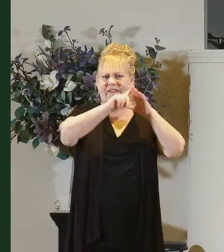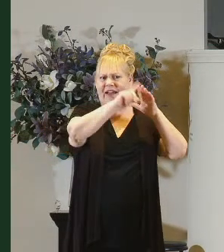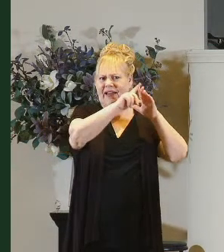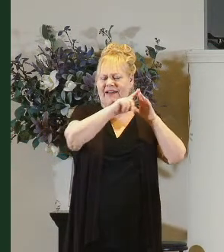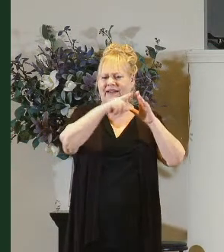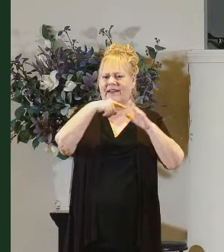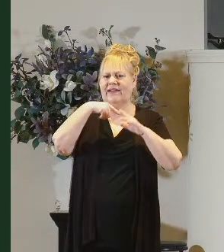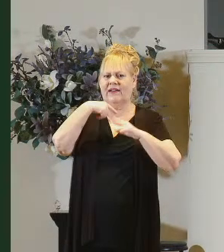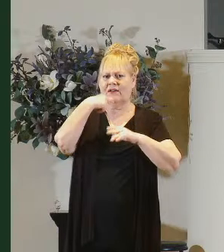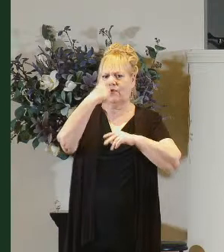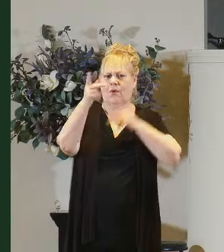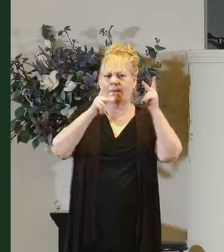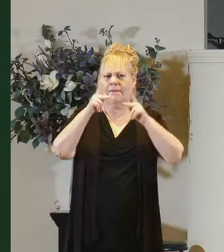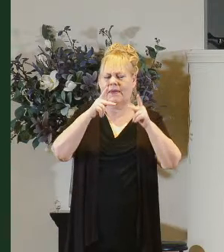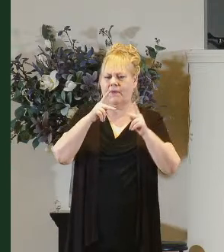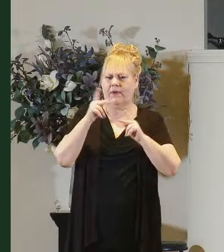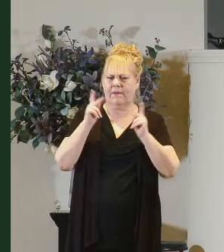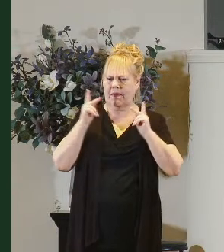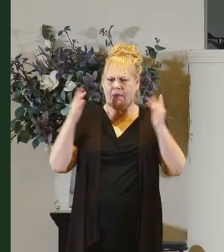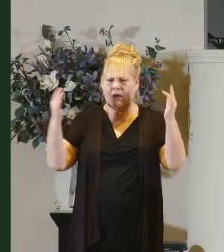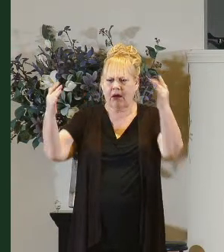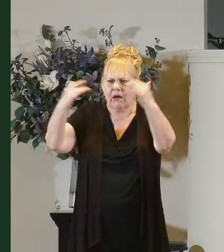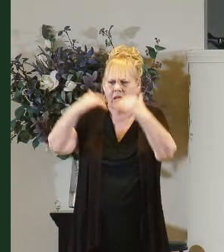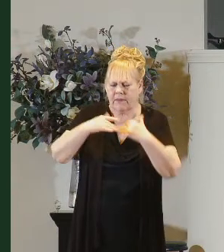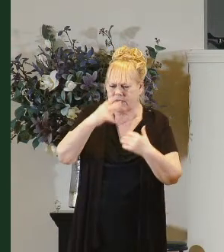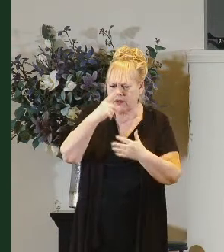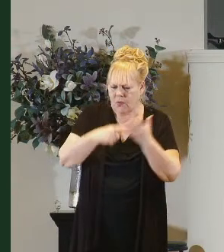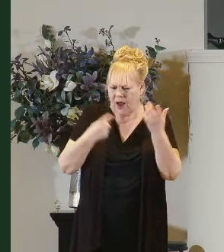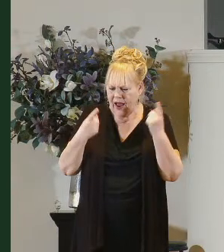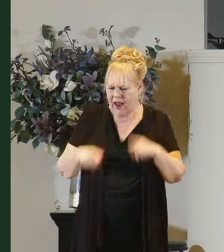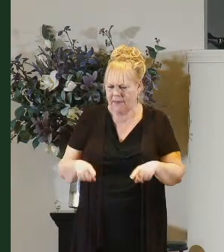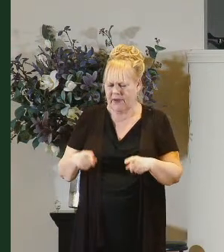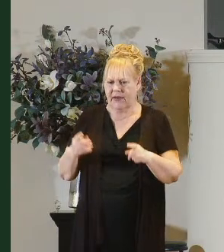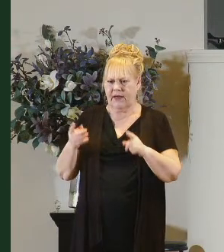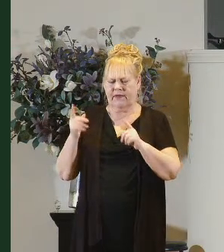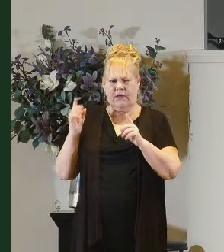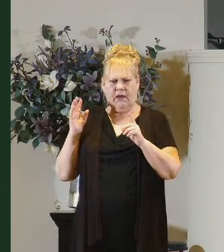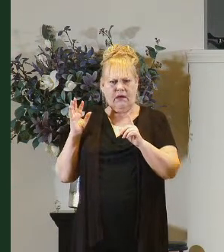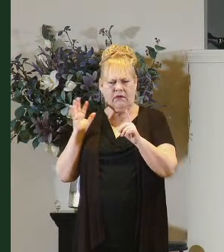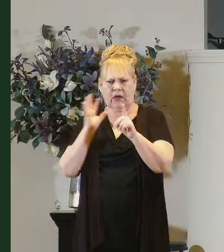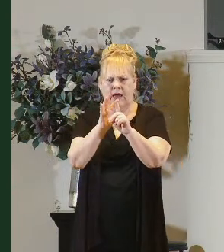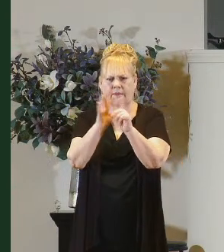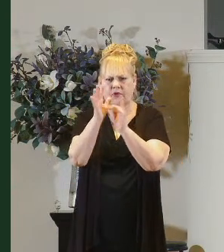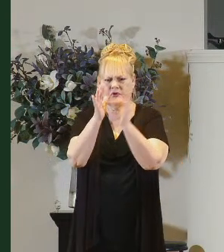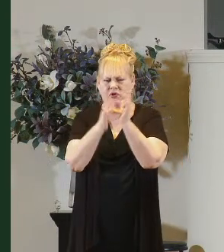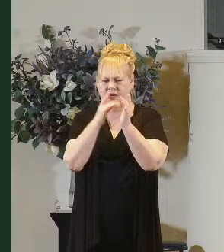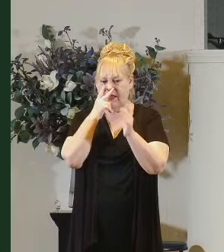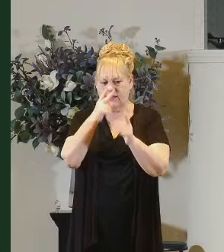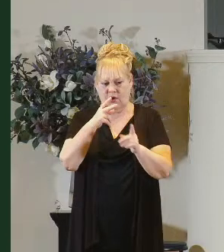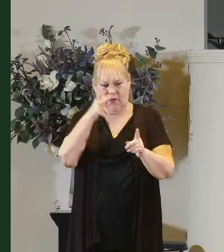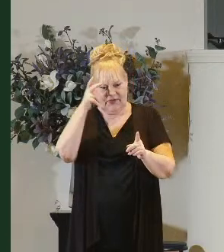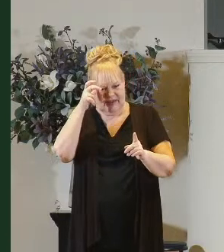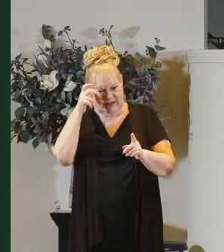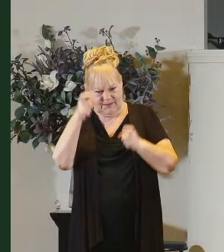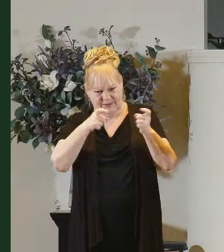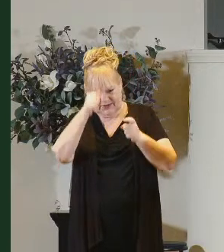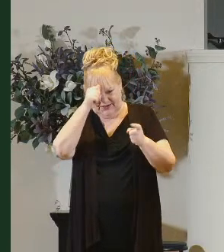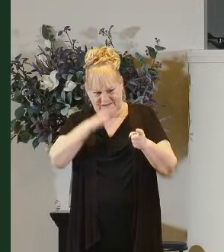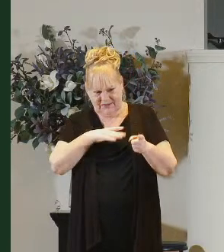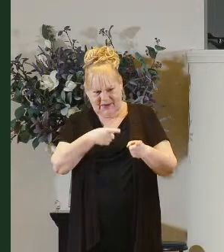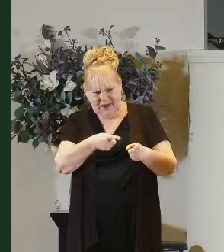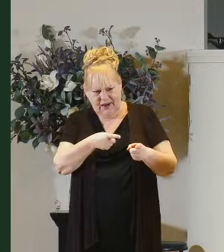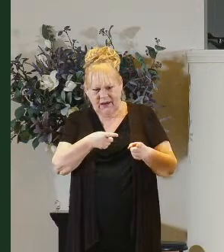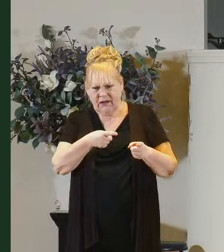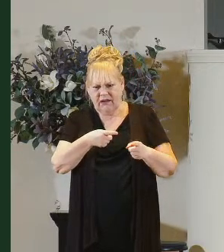came to see what it was that had happened and they came to jesus and saw the demon possessed man the one who had had the